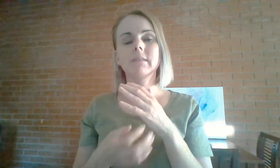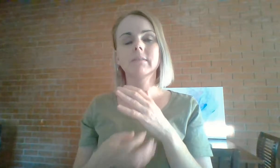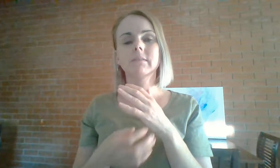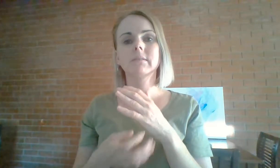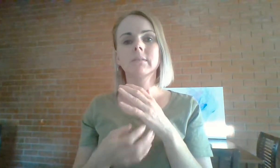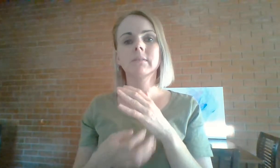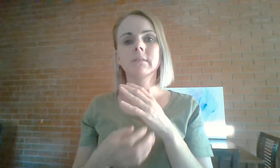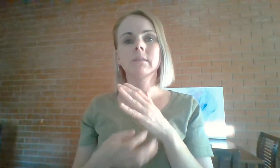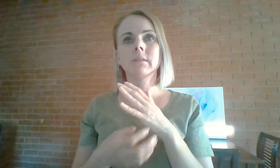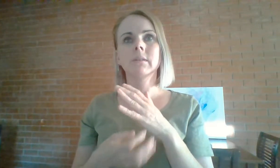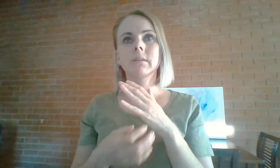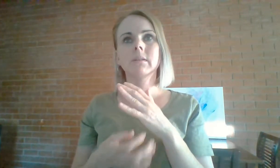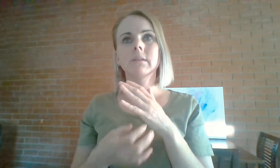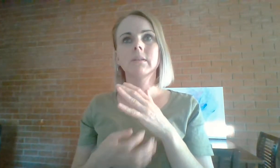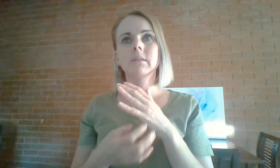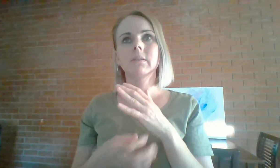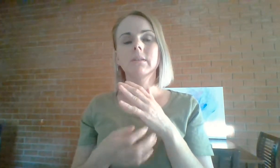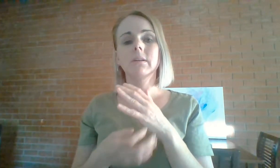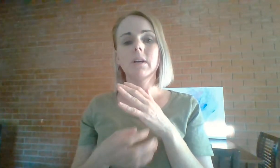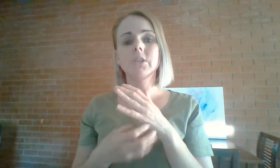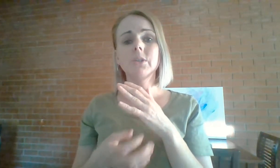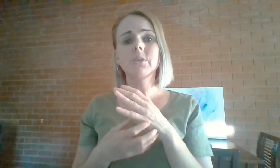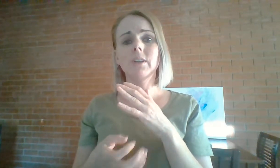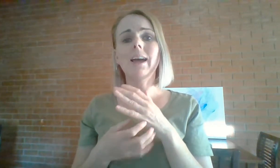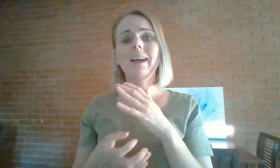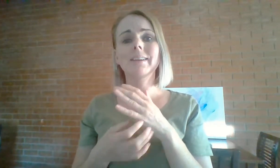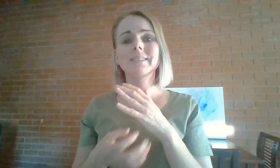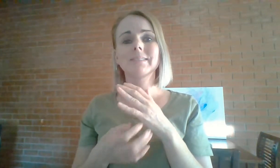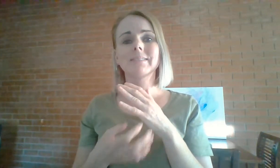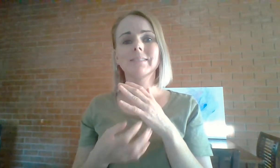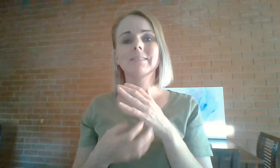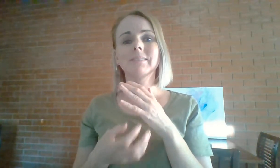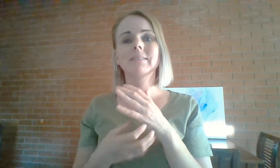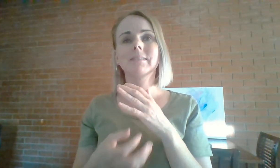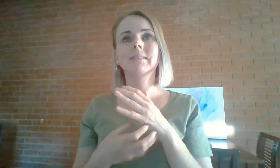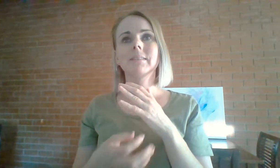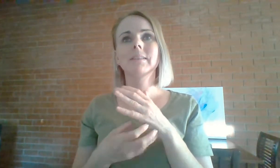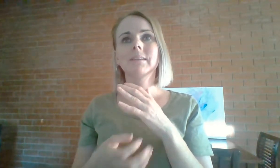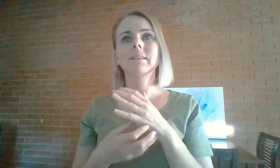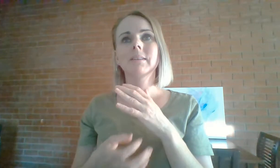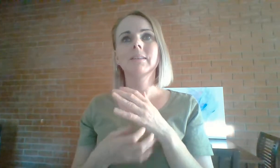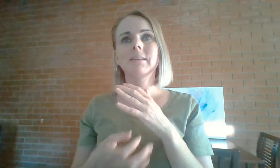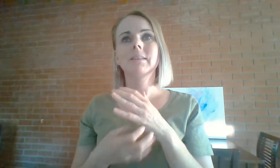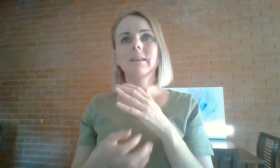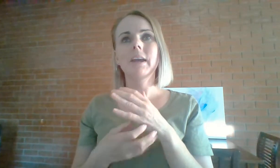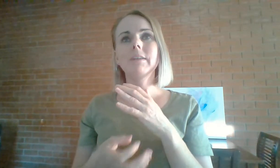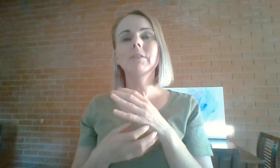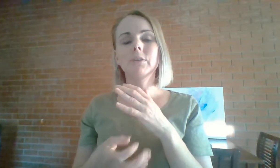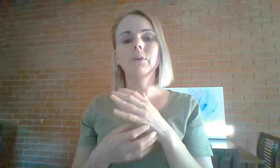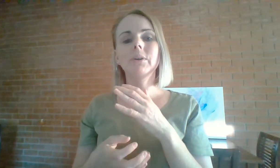even though